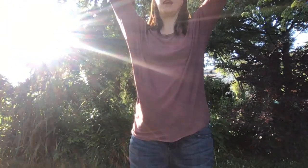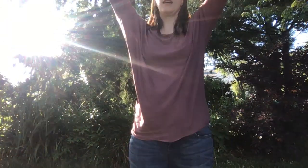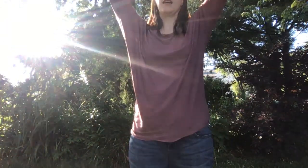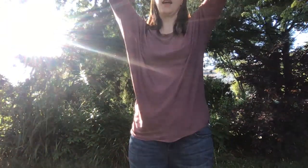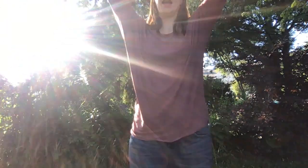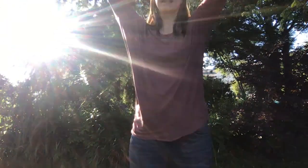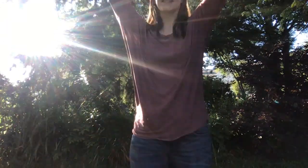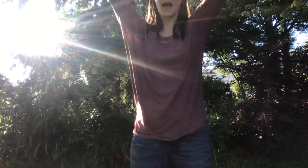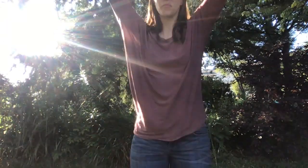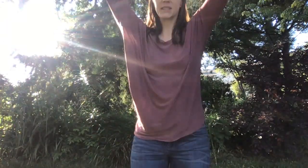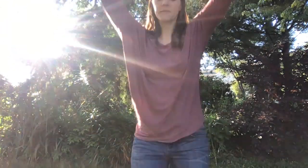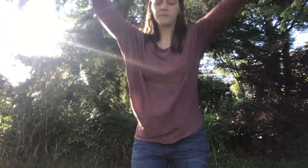Accept.